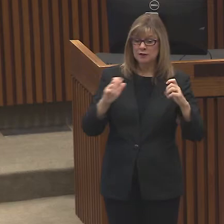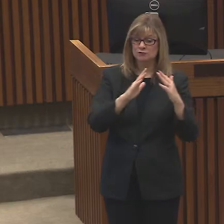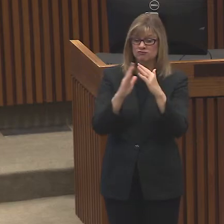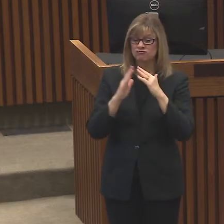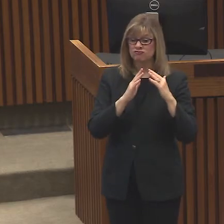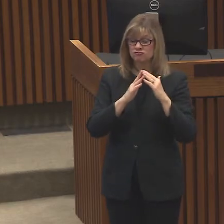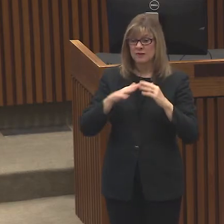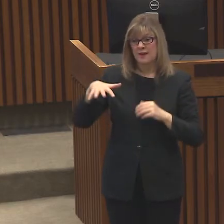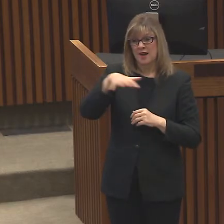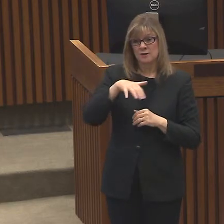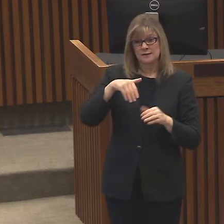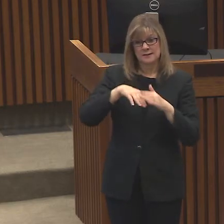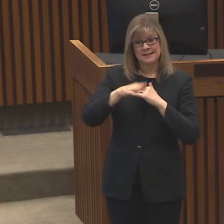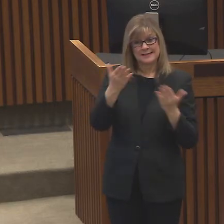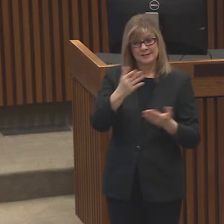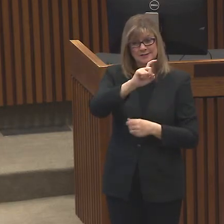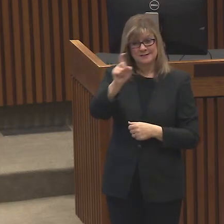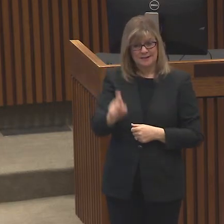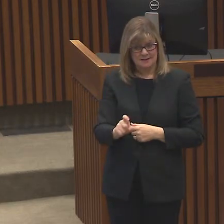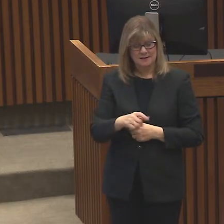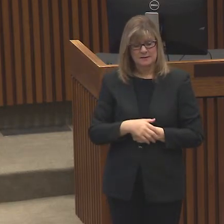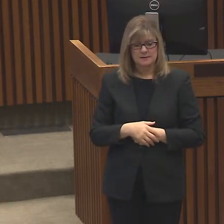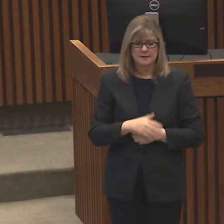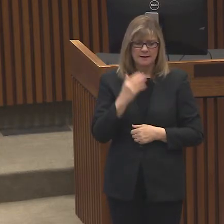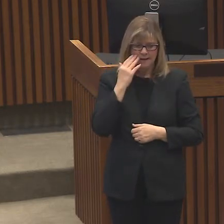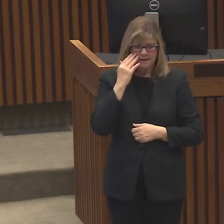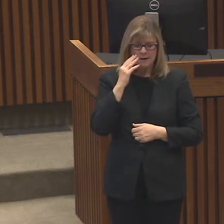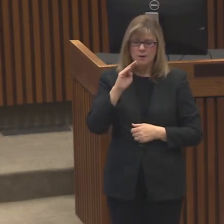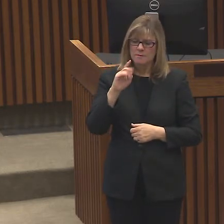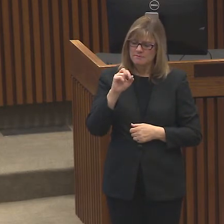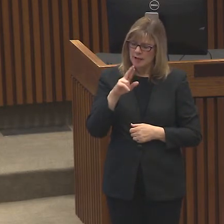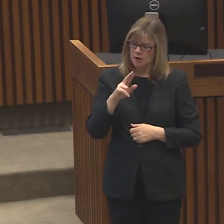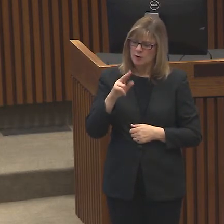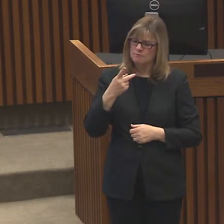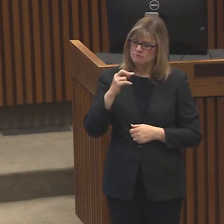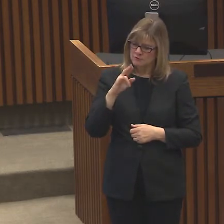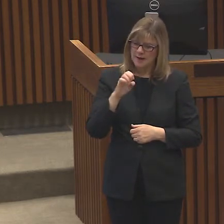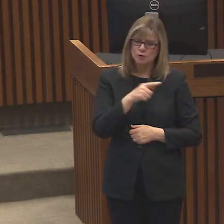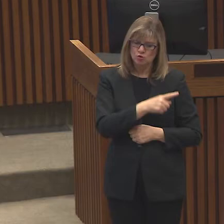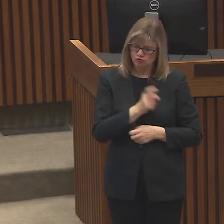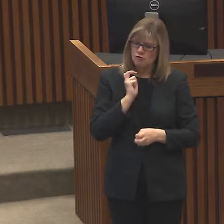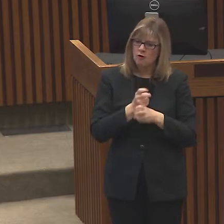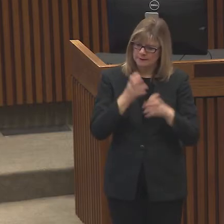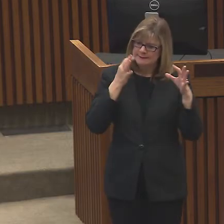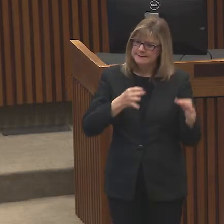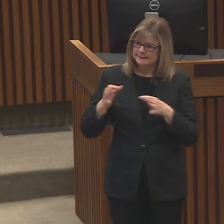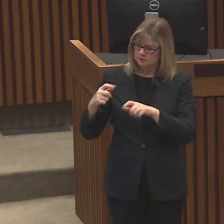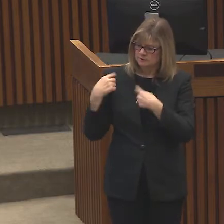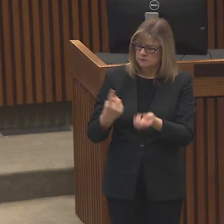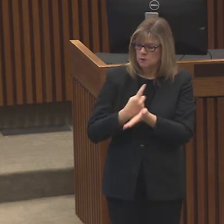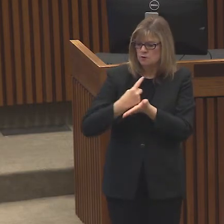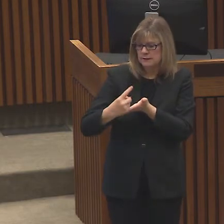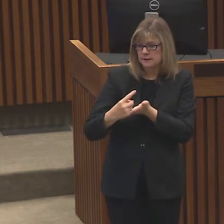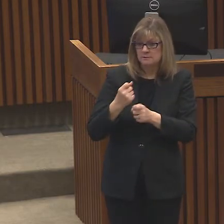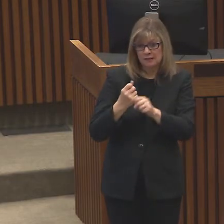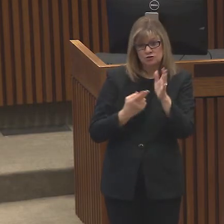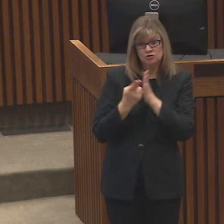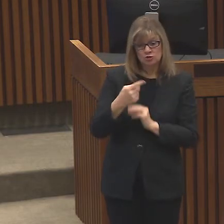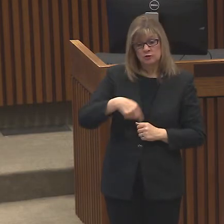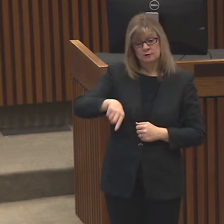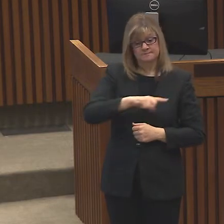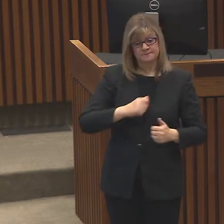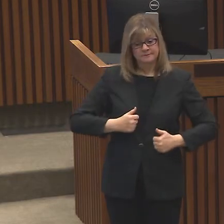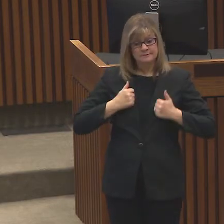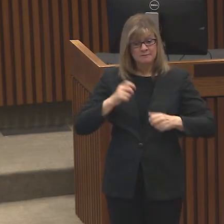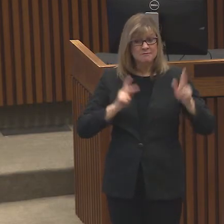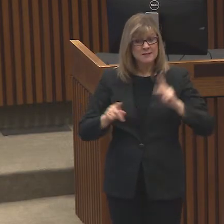Price, I know you've been making difficult decisions over the past few weeks to ensure the safety and health of our residents. And I